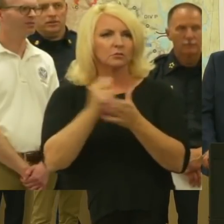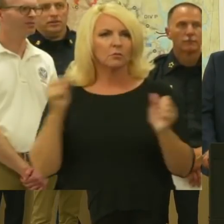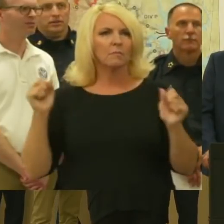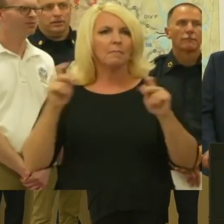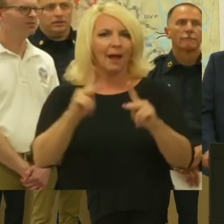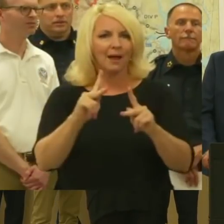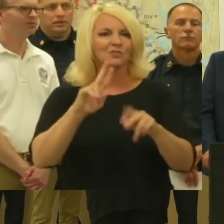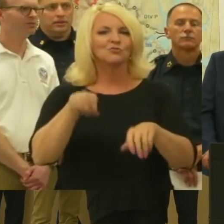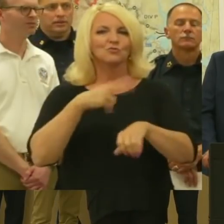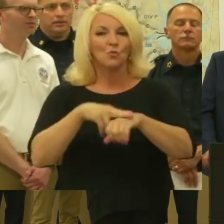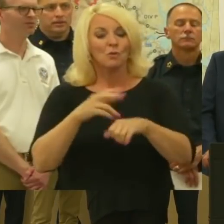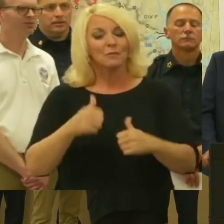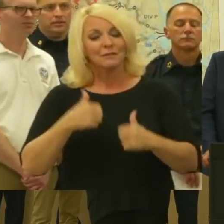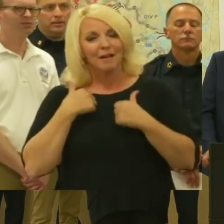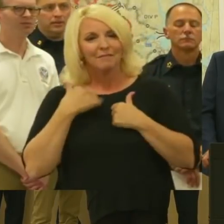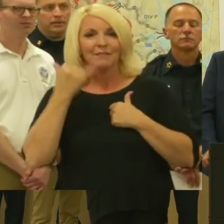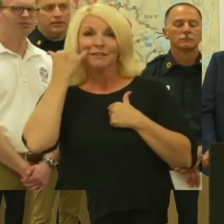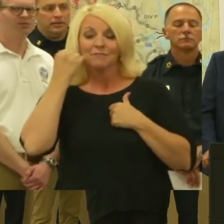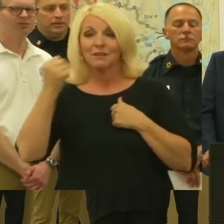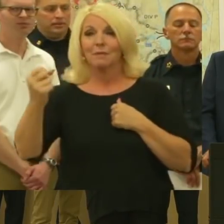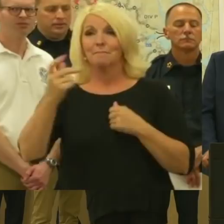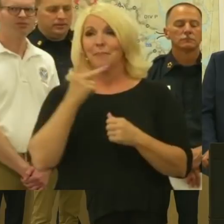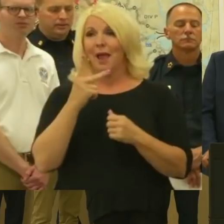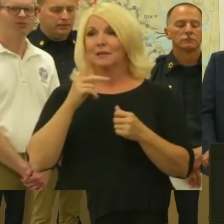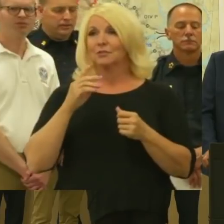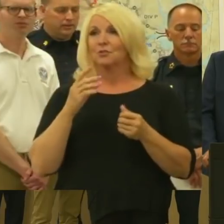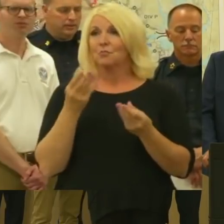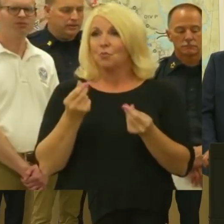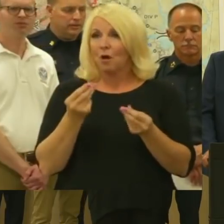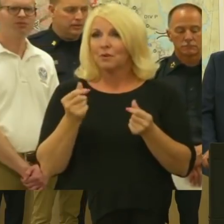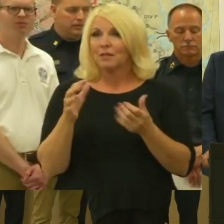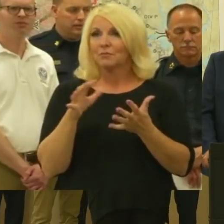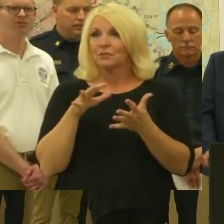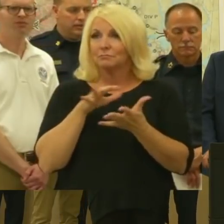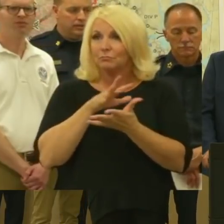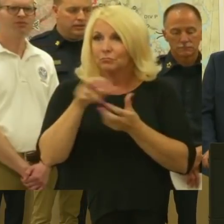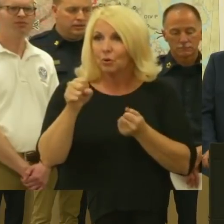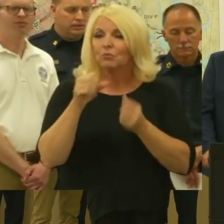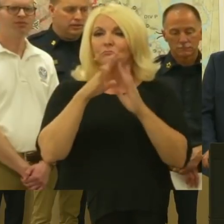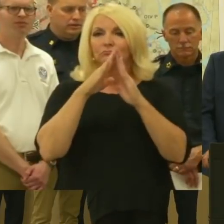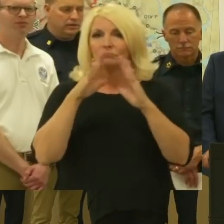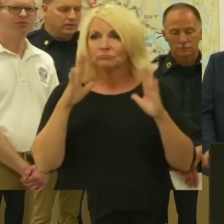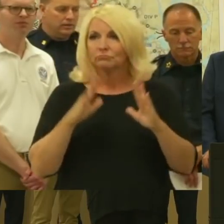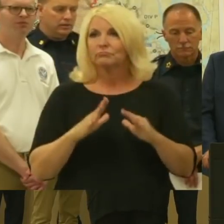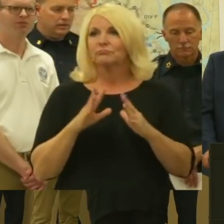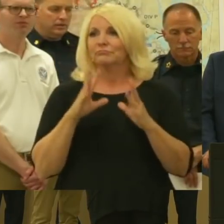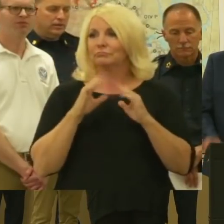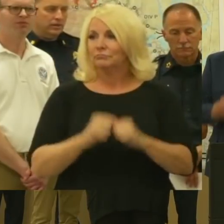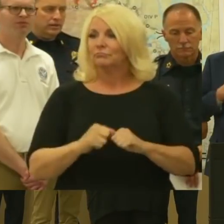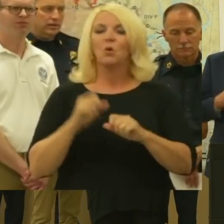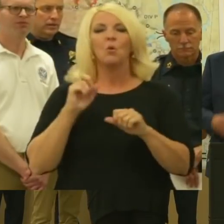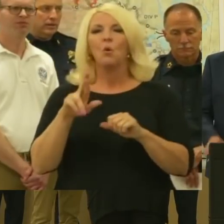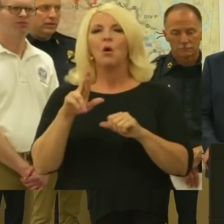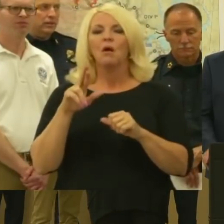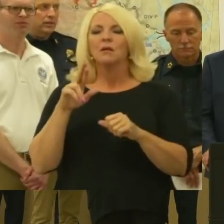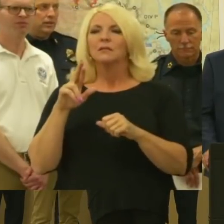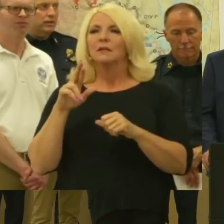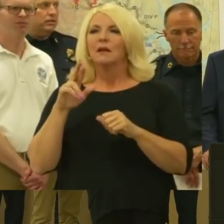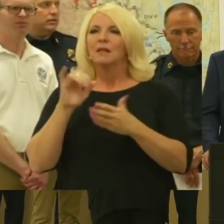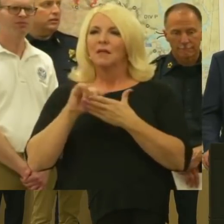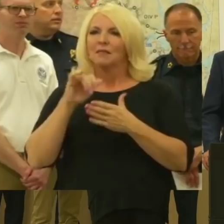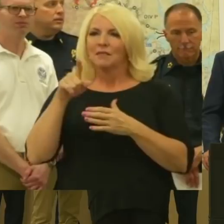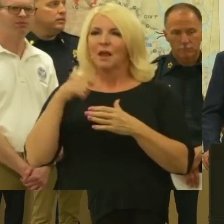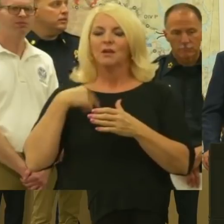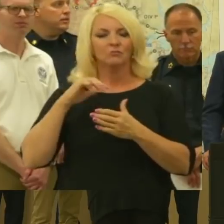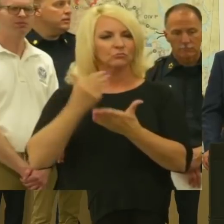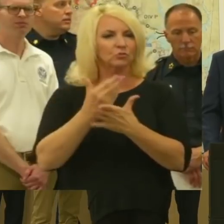normal life, whether it's returning to where they were burned out or a new location, new opportunities. We know FEMA is going to be there, and we're establishing